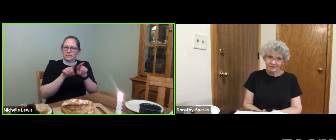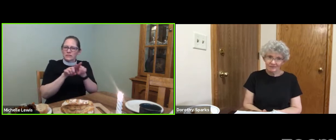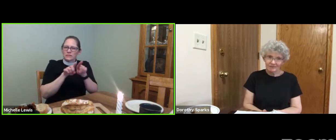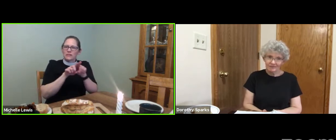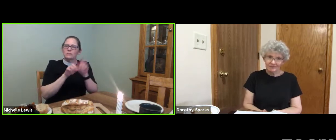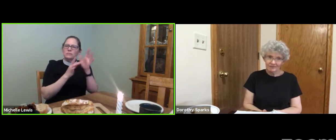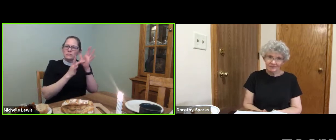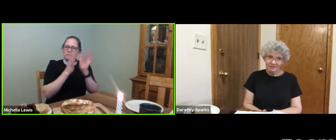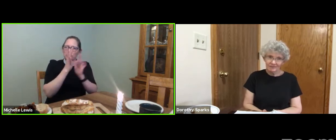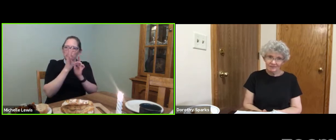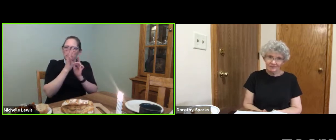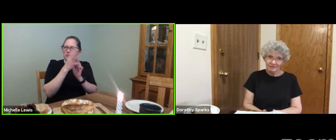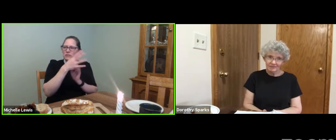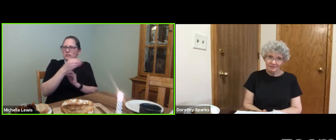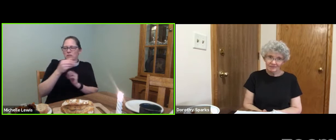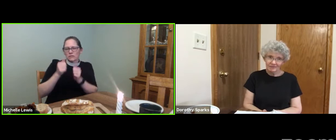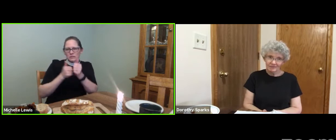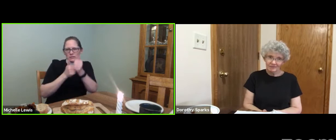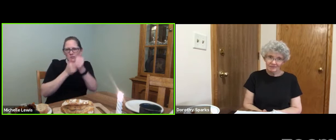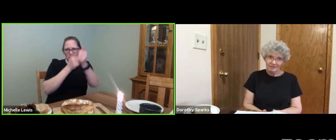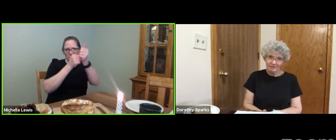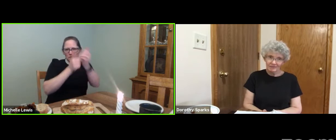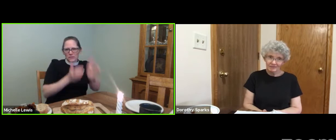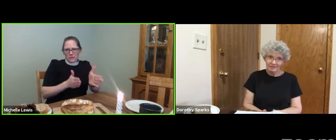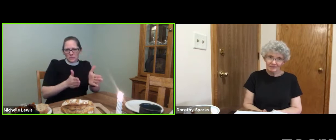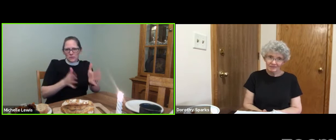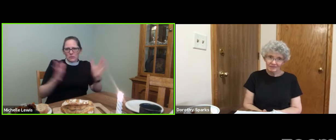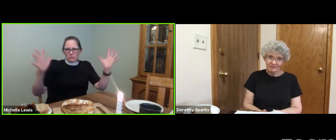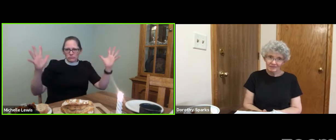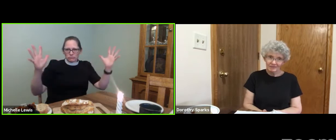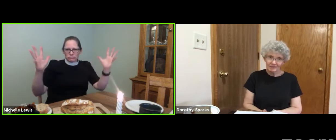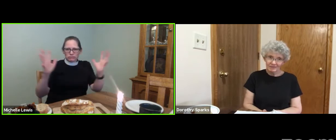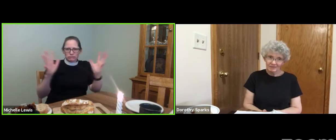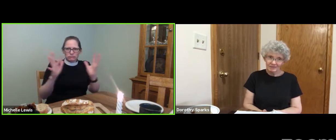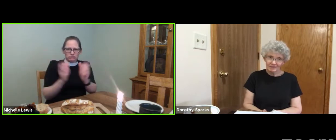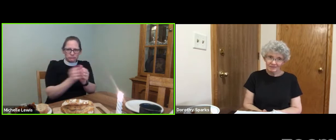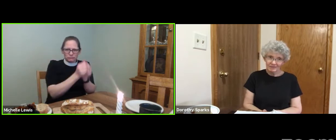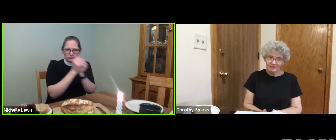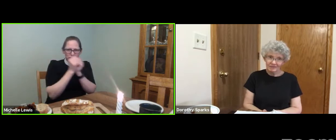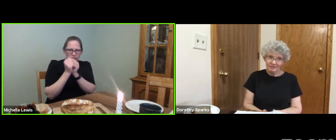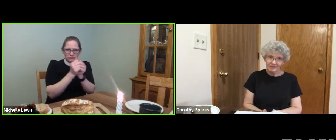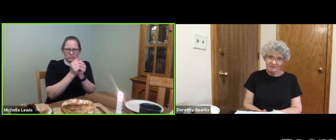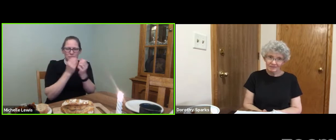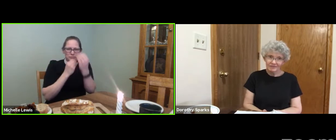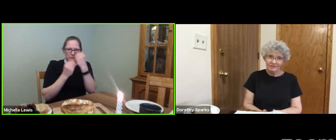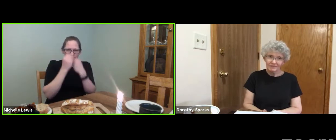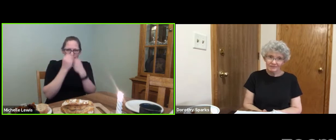Just as Jesus and the disciples gather together for a meal.